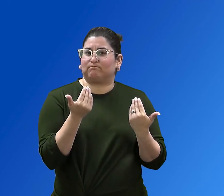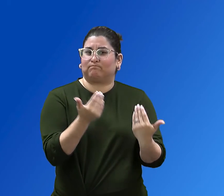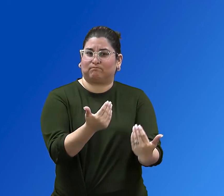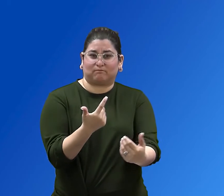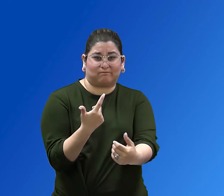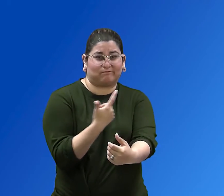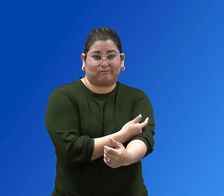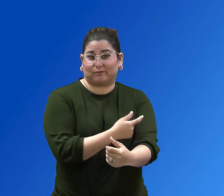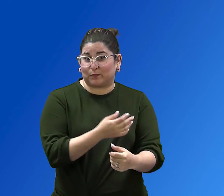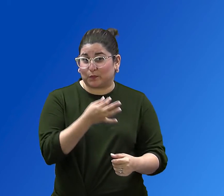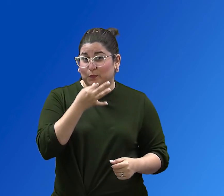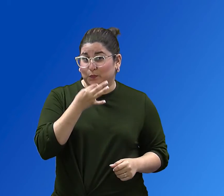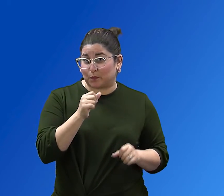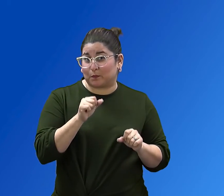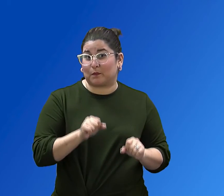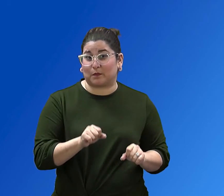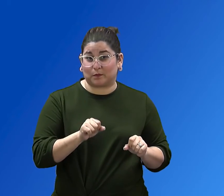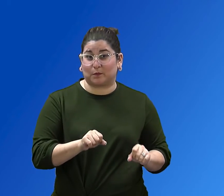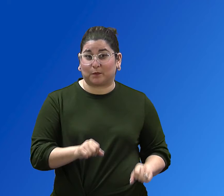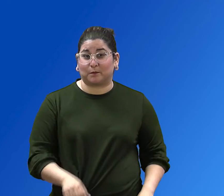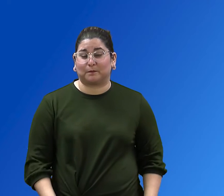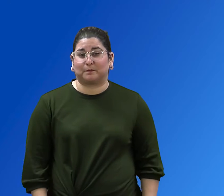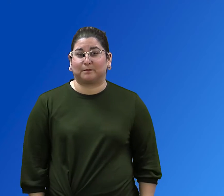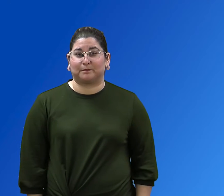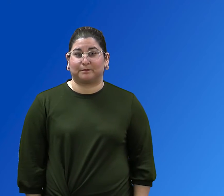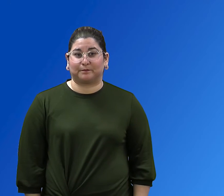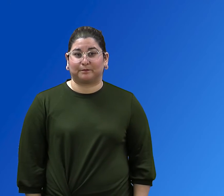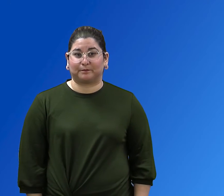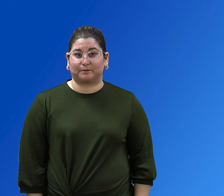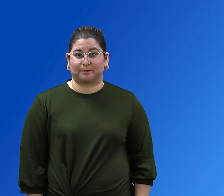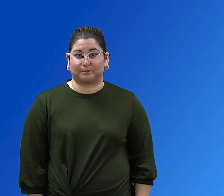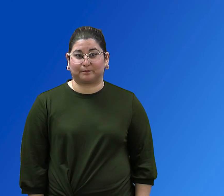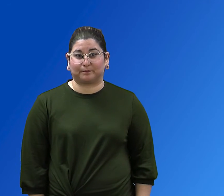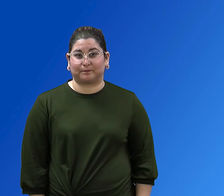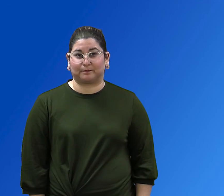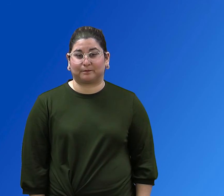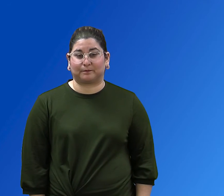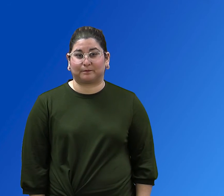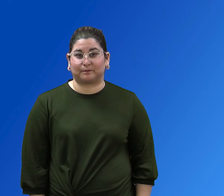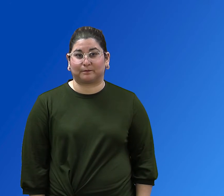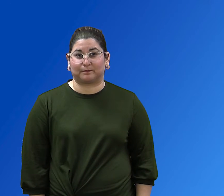It is recommended that you get the vaccine as soon as it is available to you.